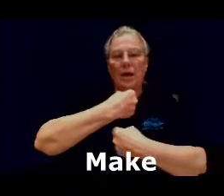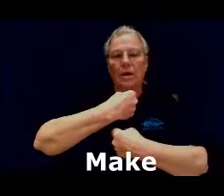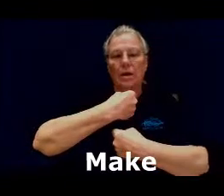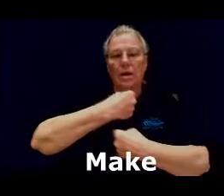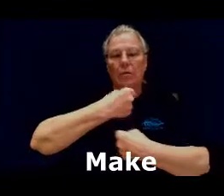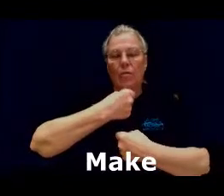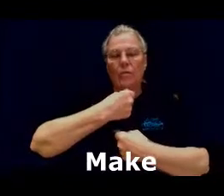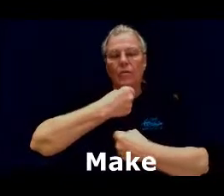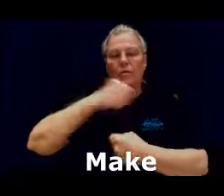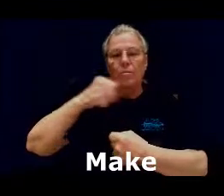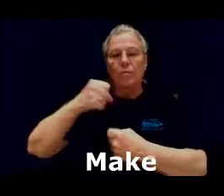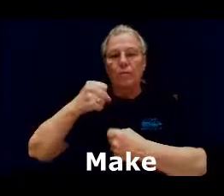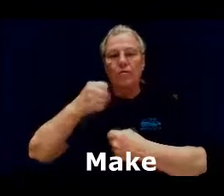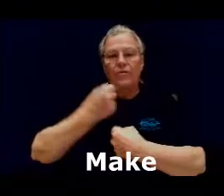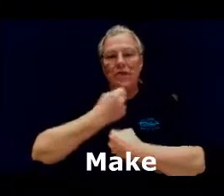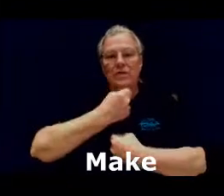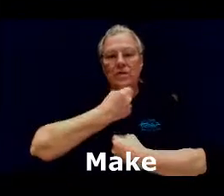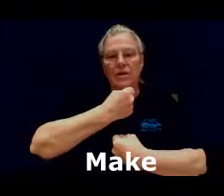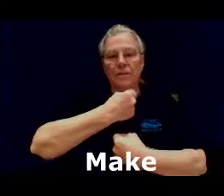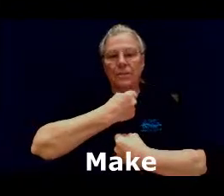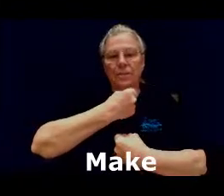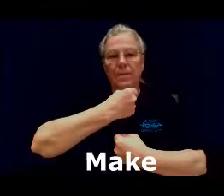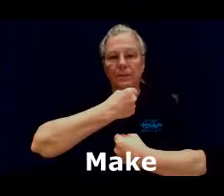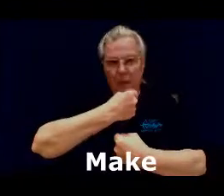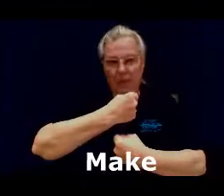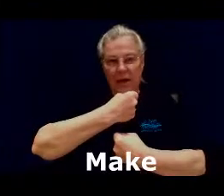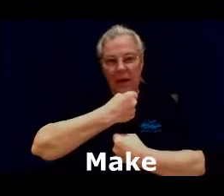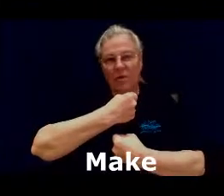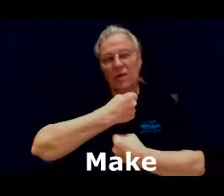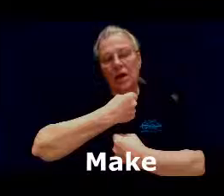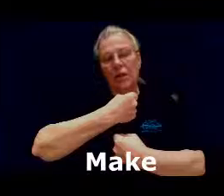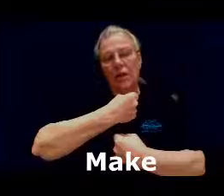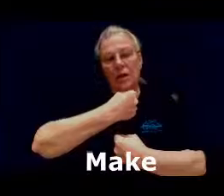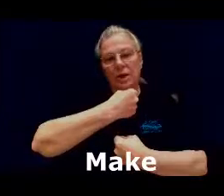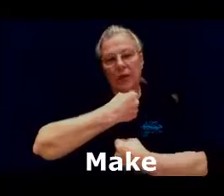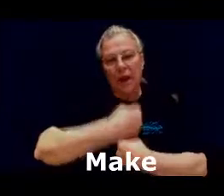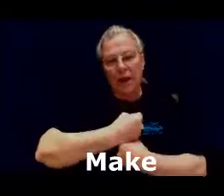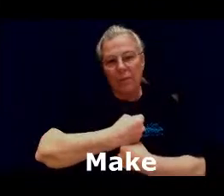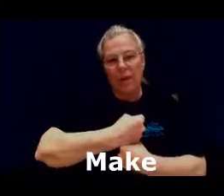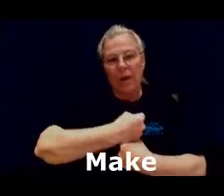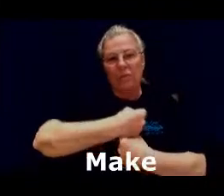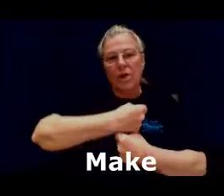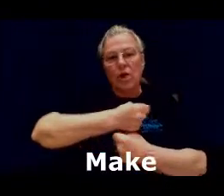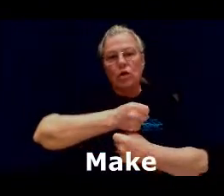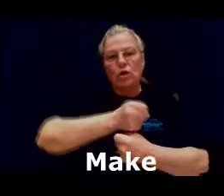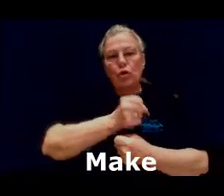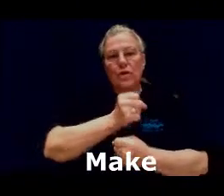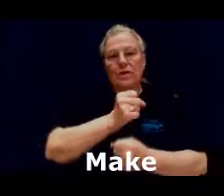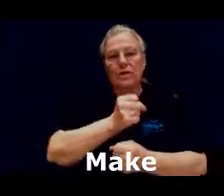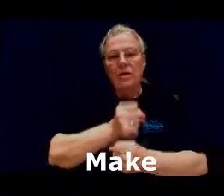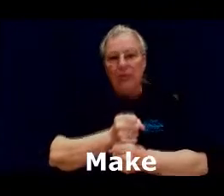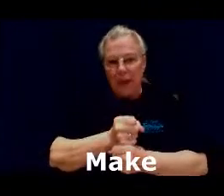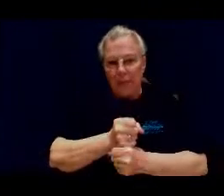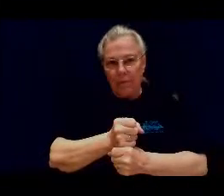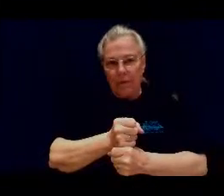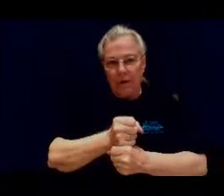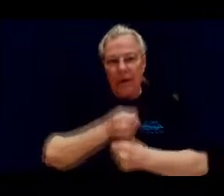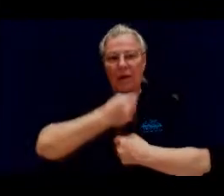with your both fist your dominant hand on top your non dominant hand pound twist and pound again